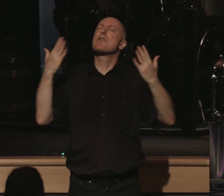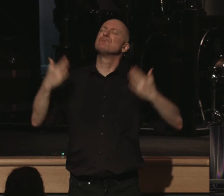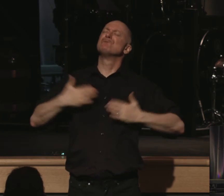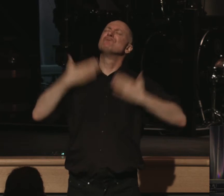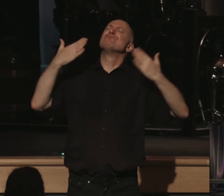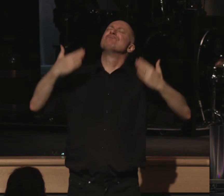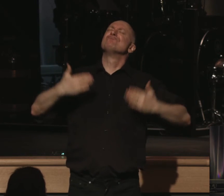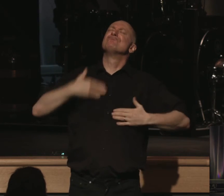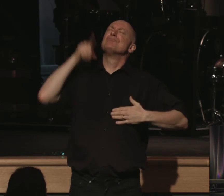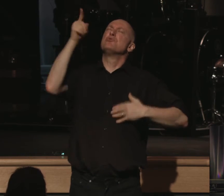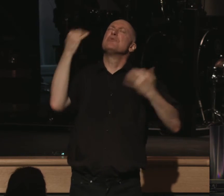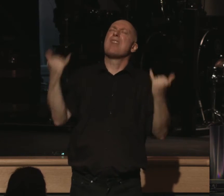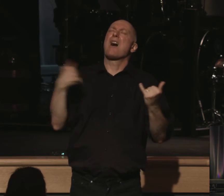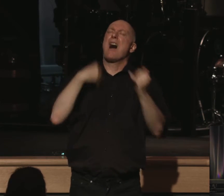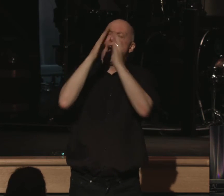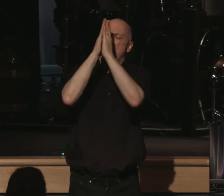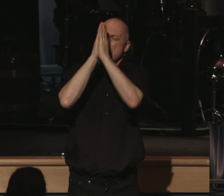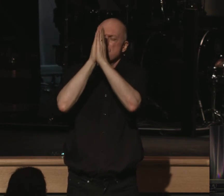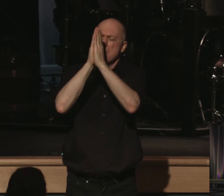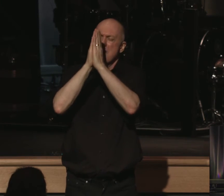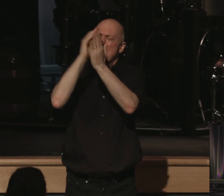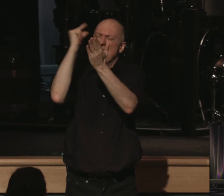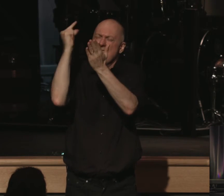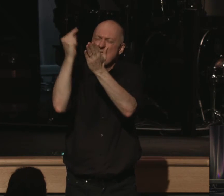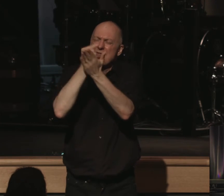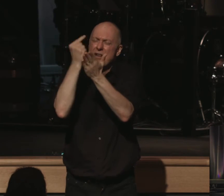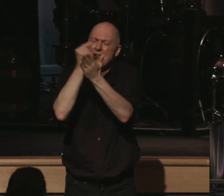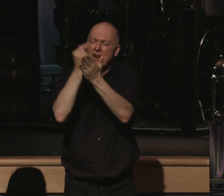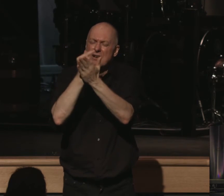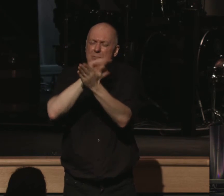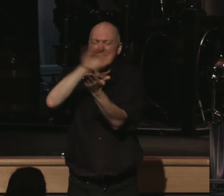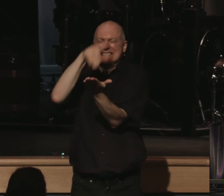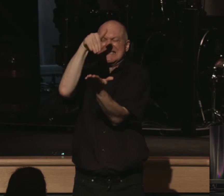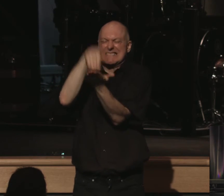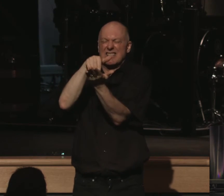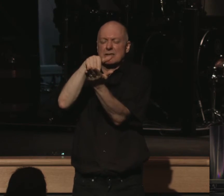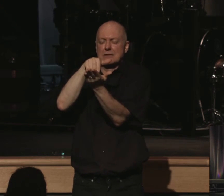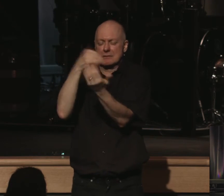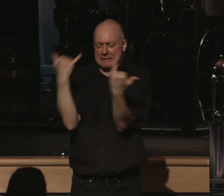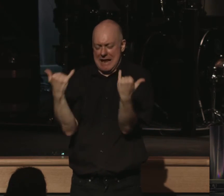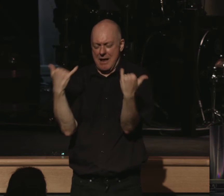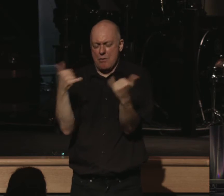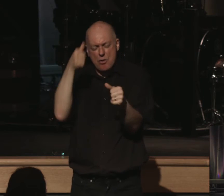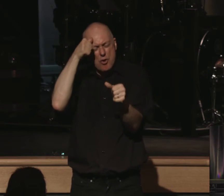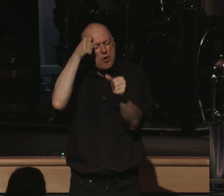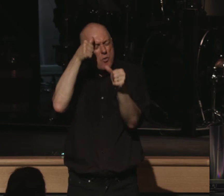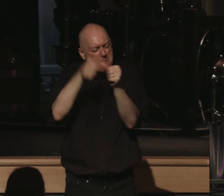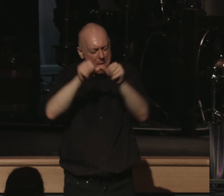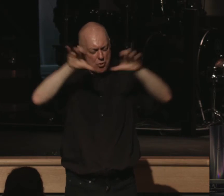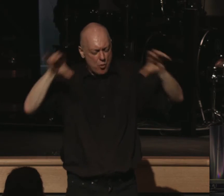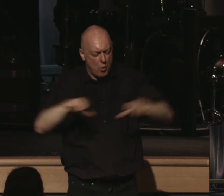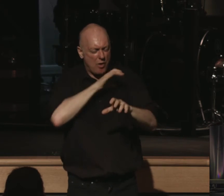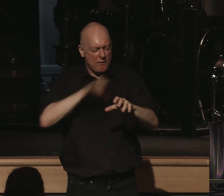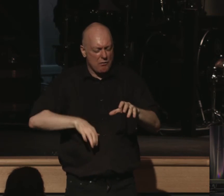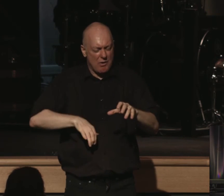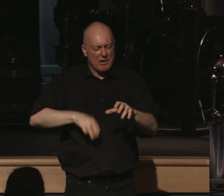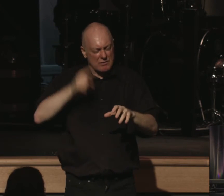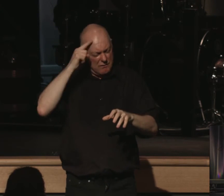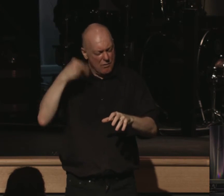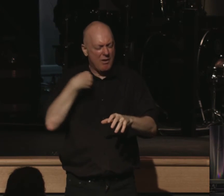in you. Lord, I pray that the gospel would be center in this moment of remembering the work of Christ on our behalf, his